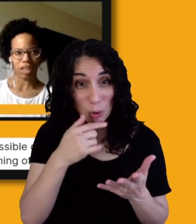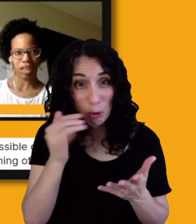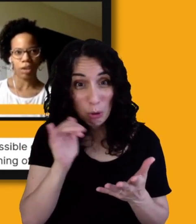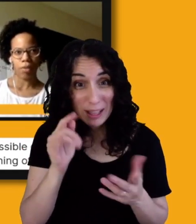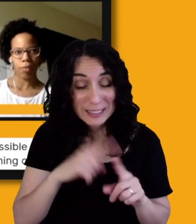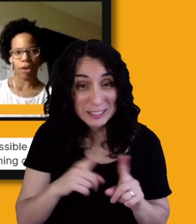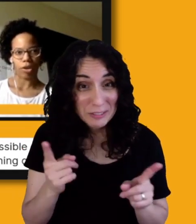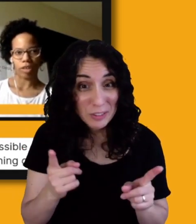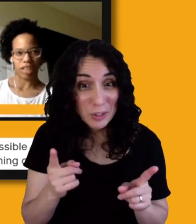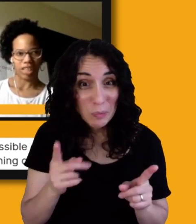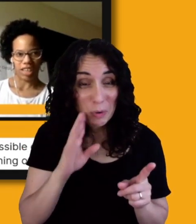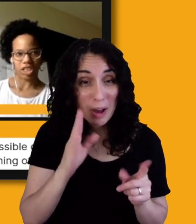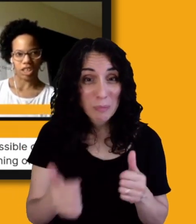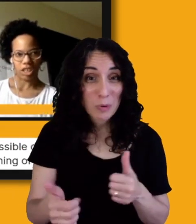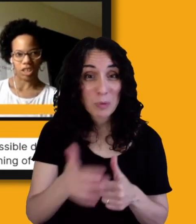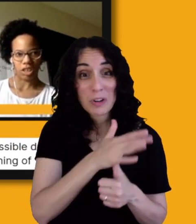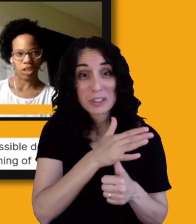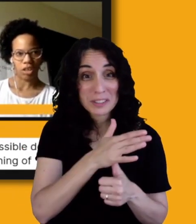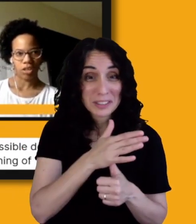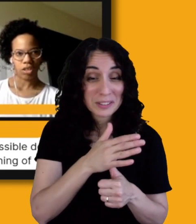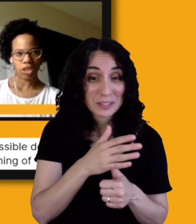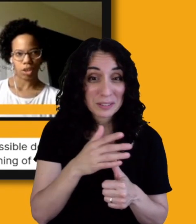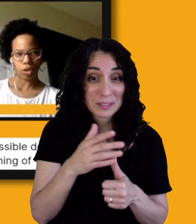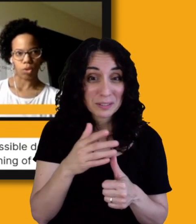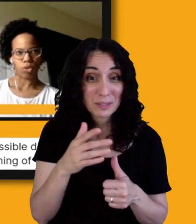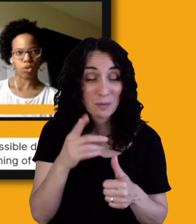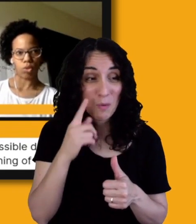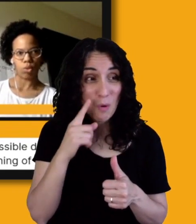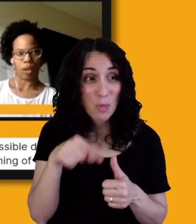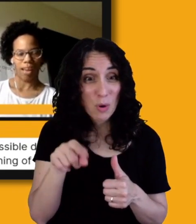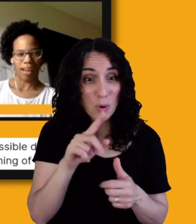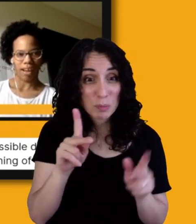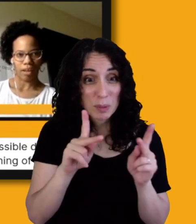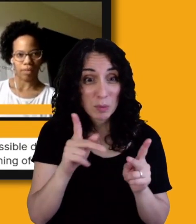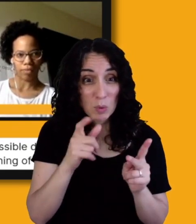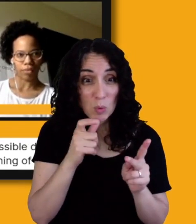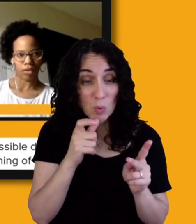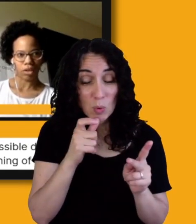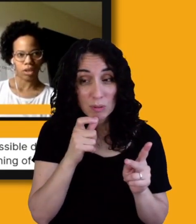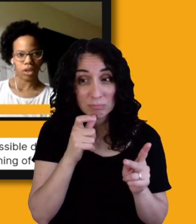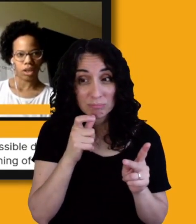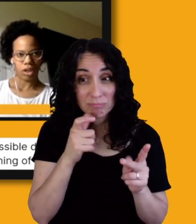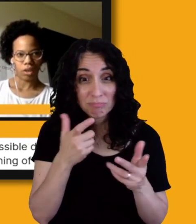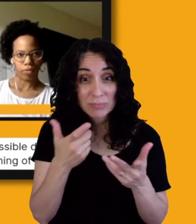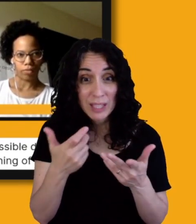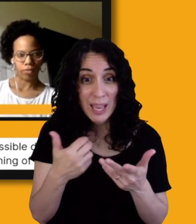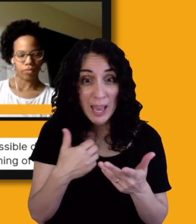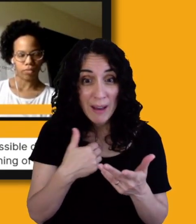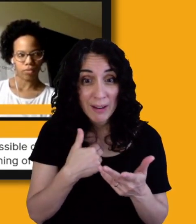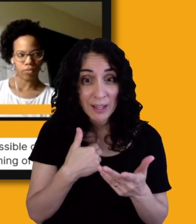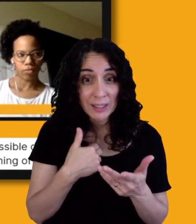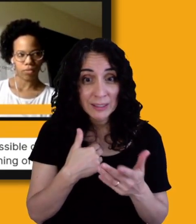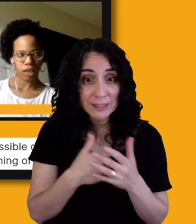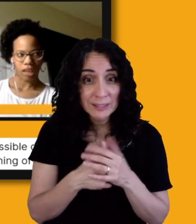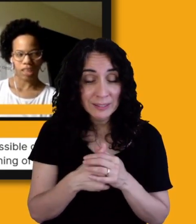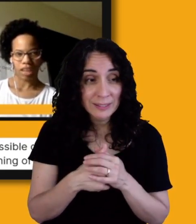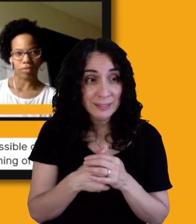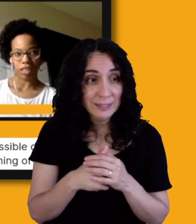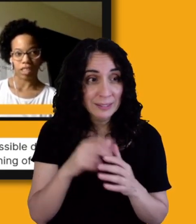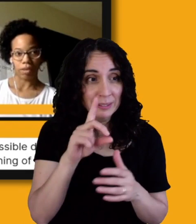prioritization to those who have, um, any type of disability?